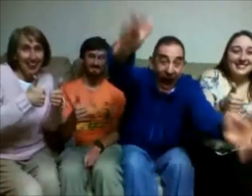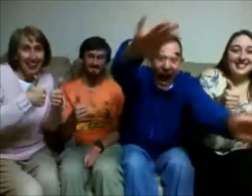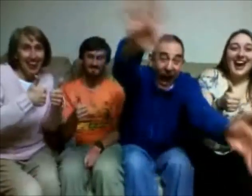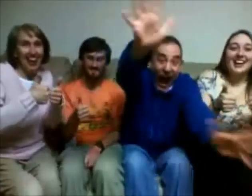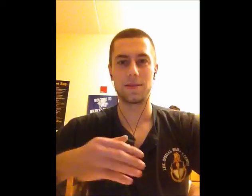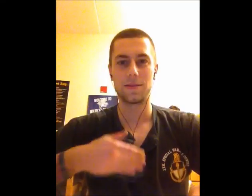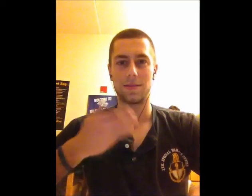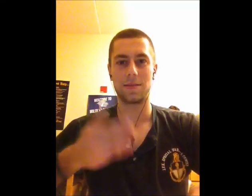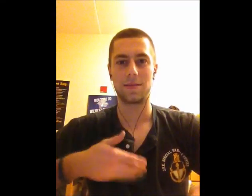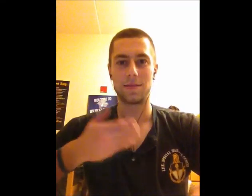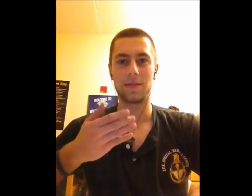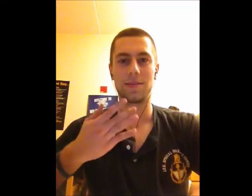I love you I